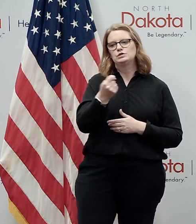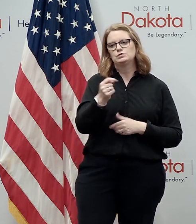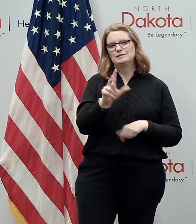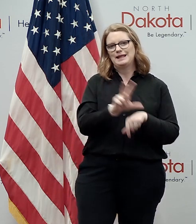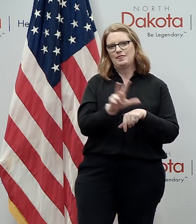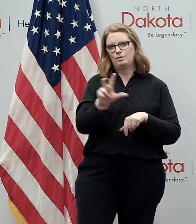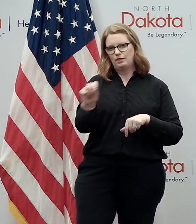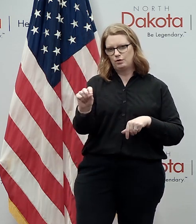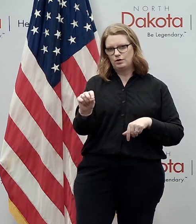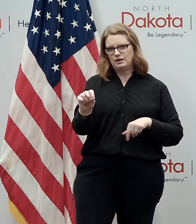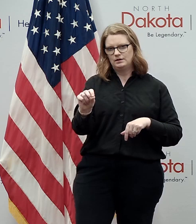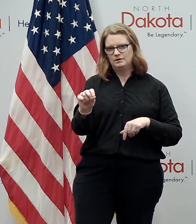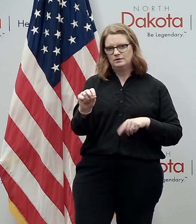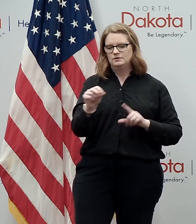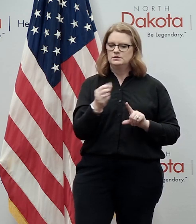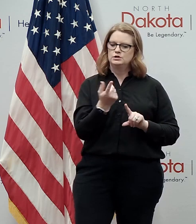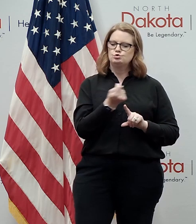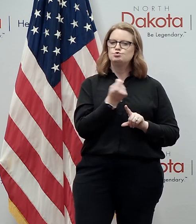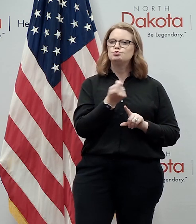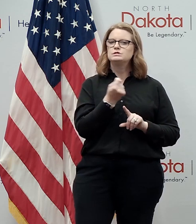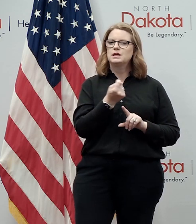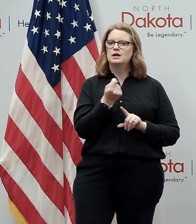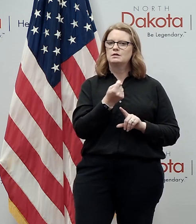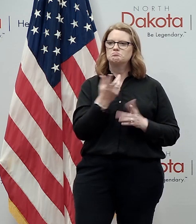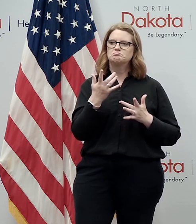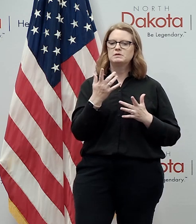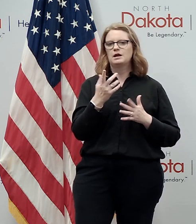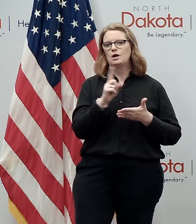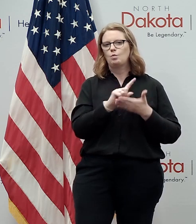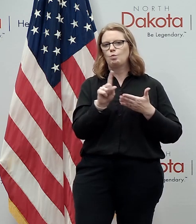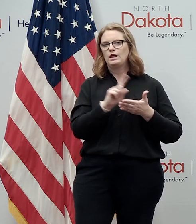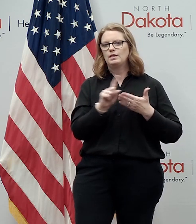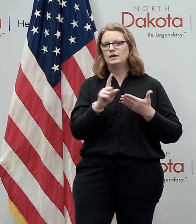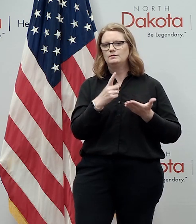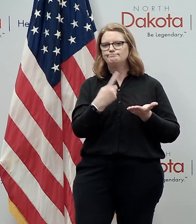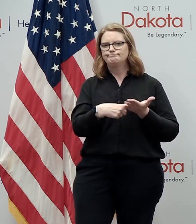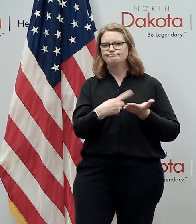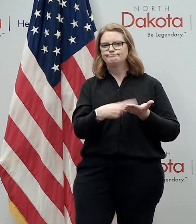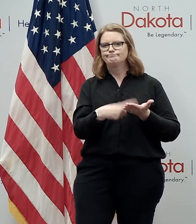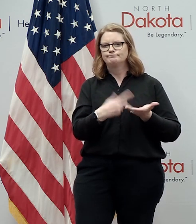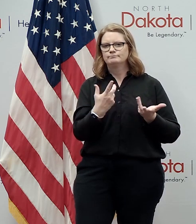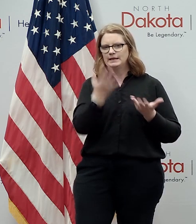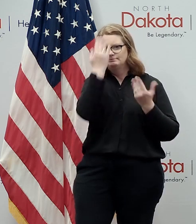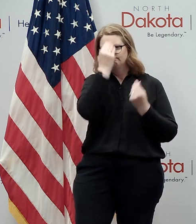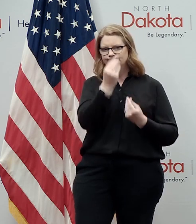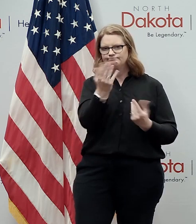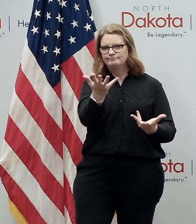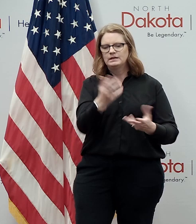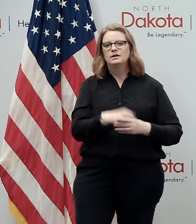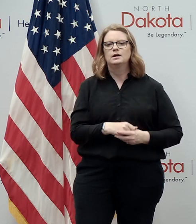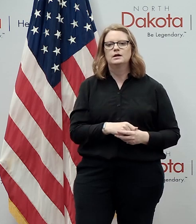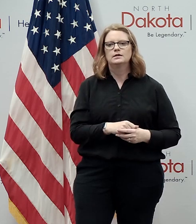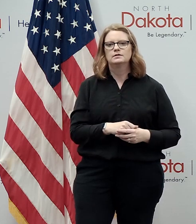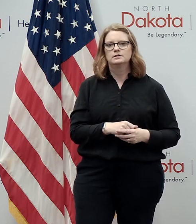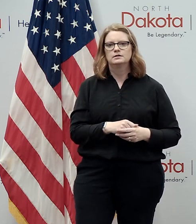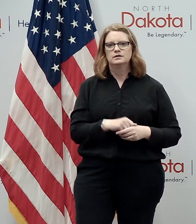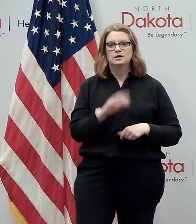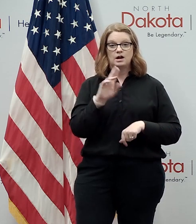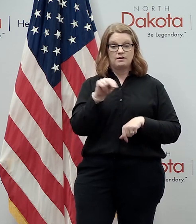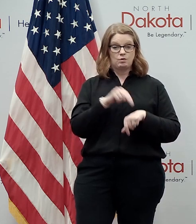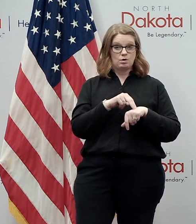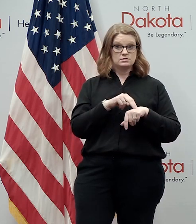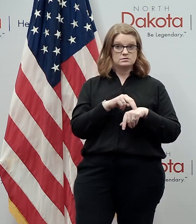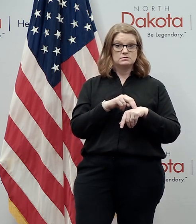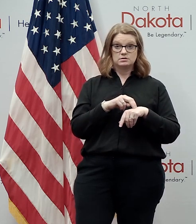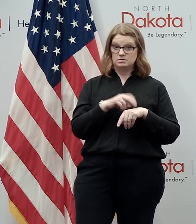we're going to try to shoot as tuesday as our weekly uh briefing and uh and and we of course will be doing daily press